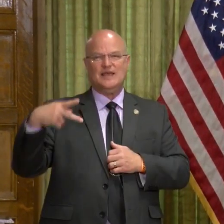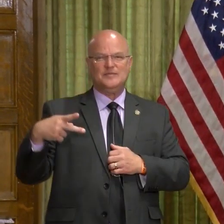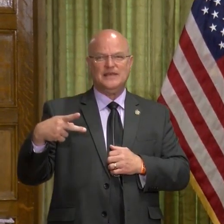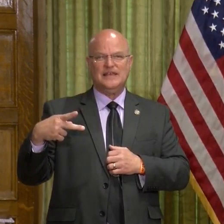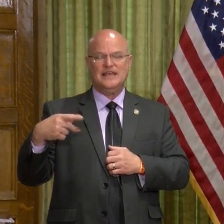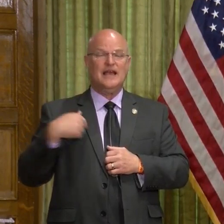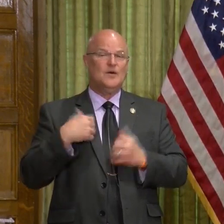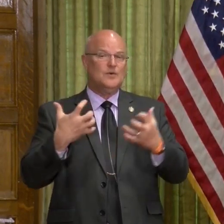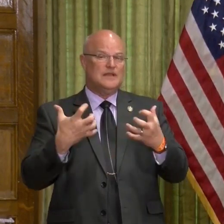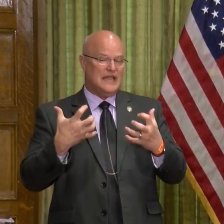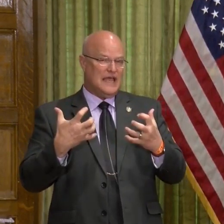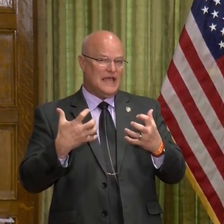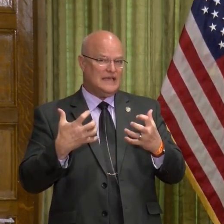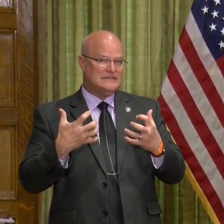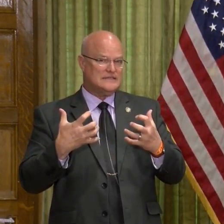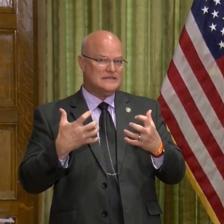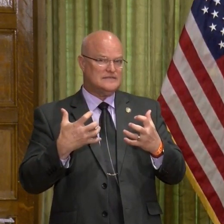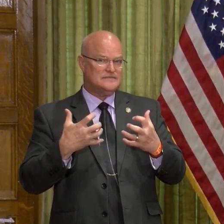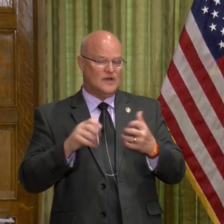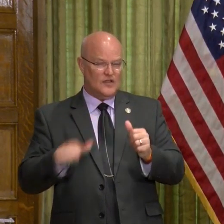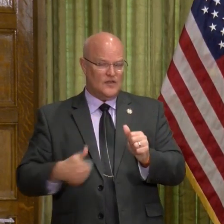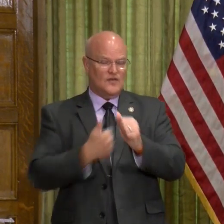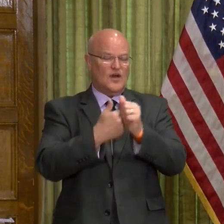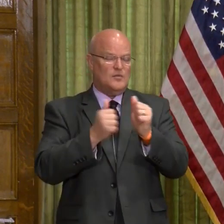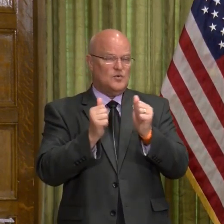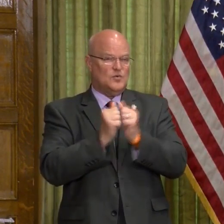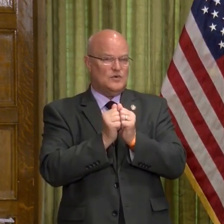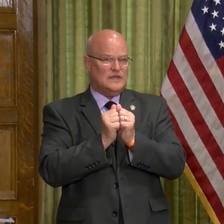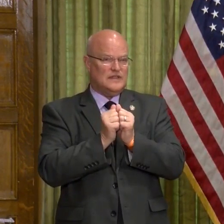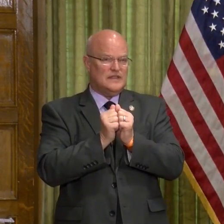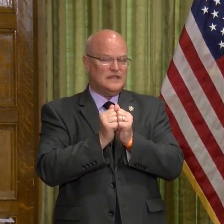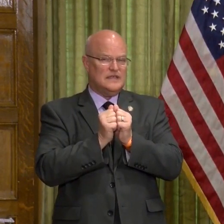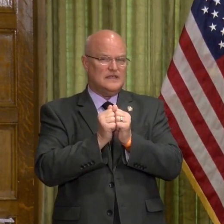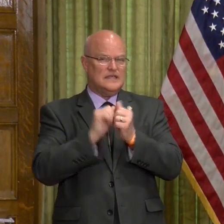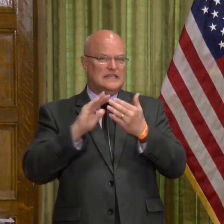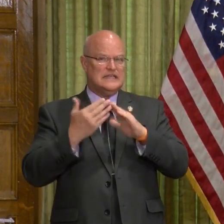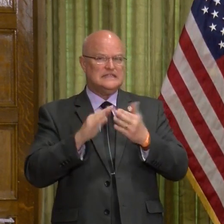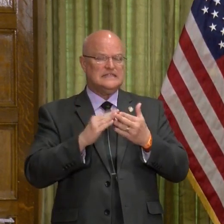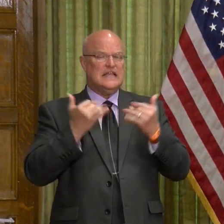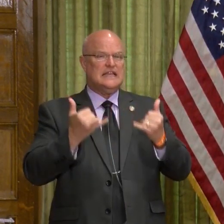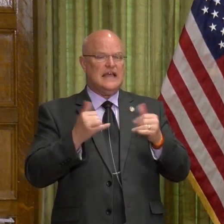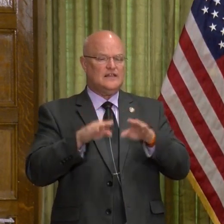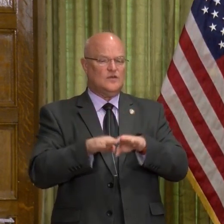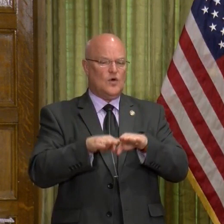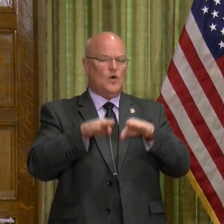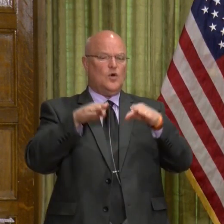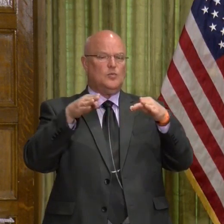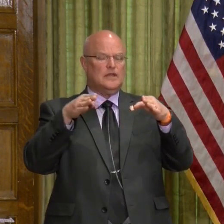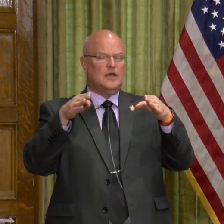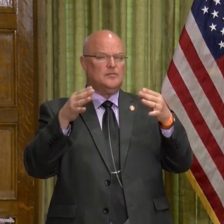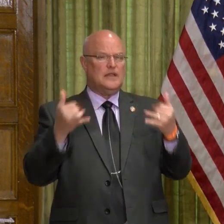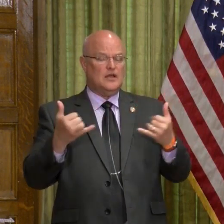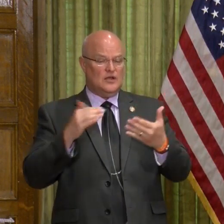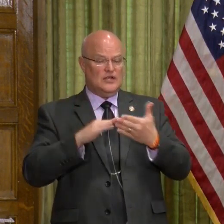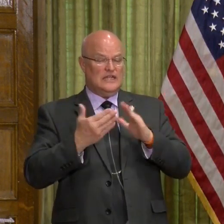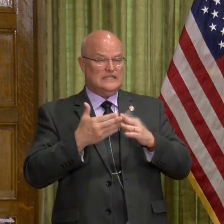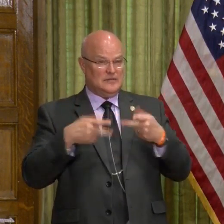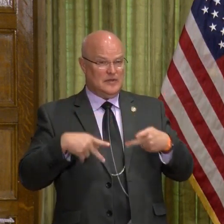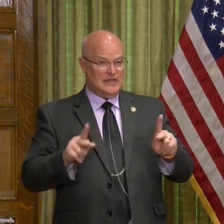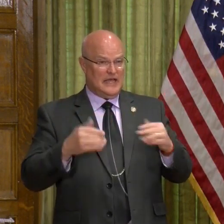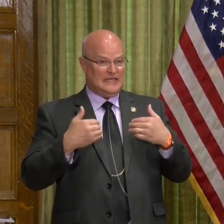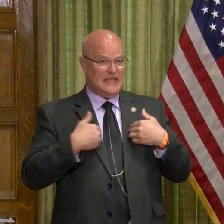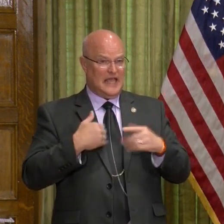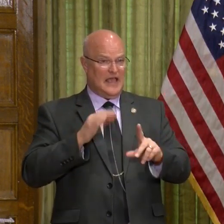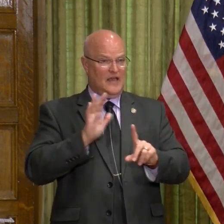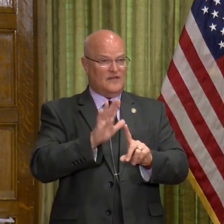wanted to ask, following up on the issue with cities, now that you're easing this back, are cities still going to be allowed to